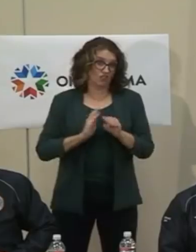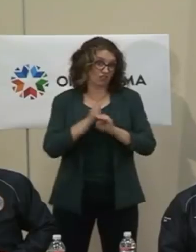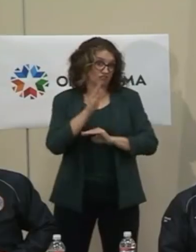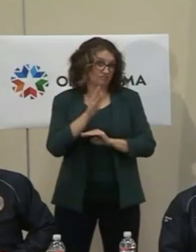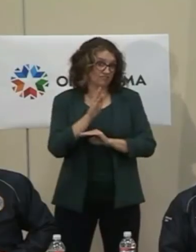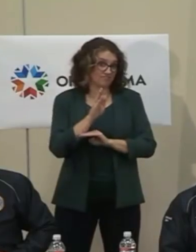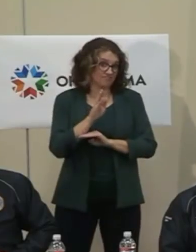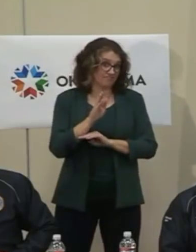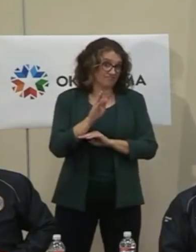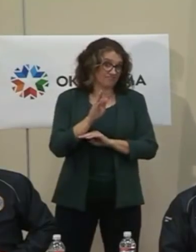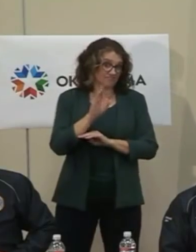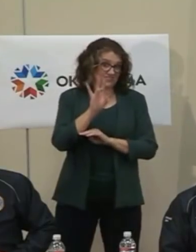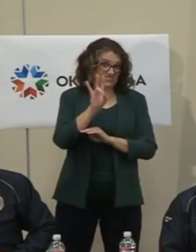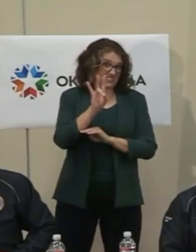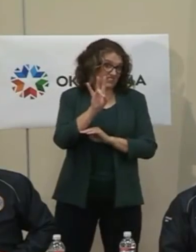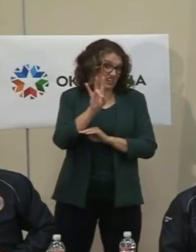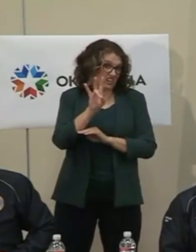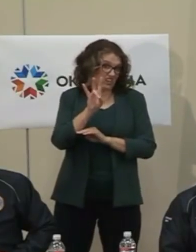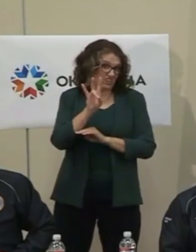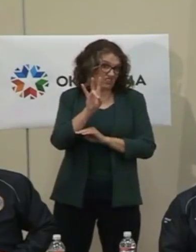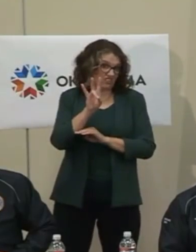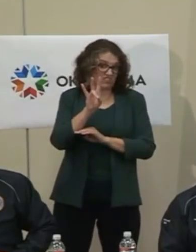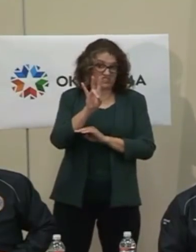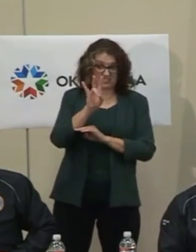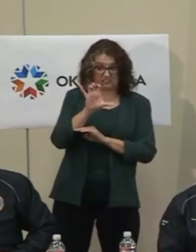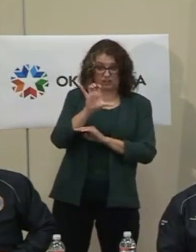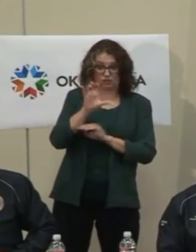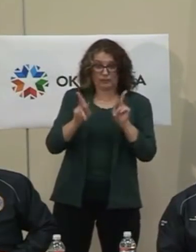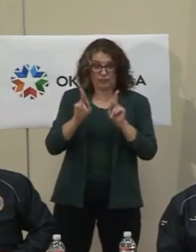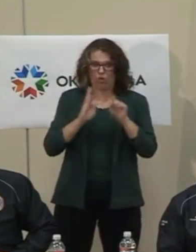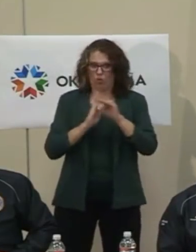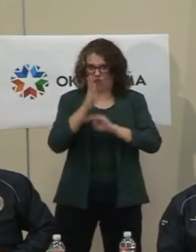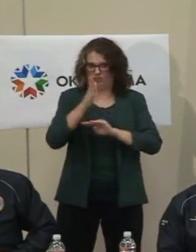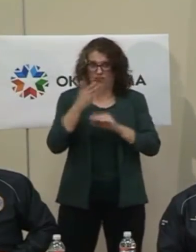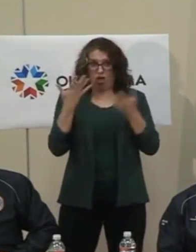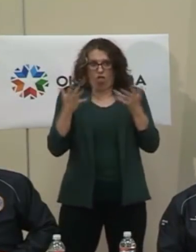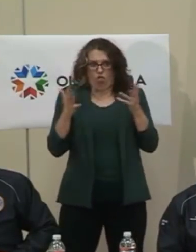individuals with test results back.